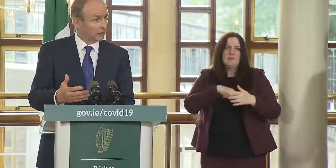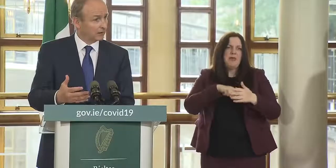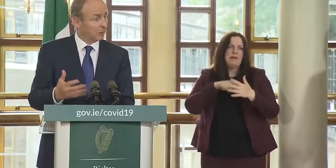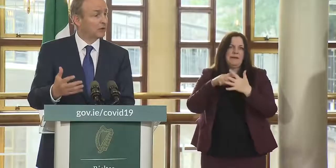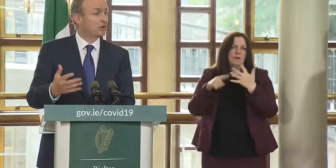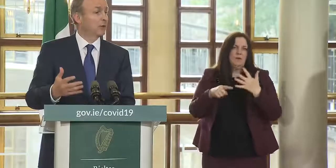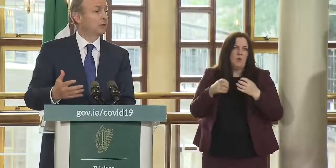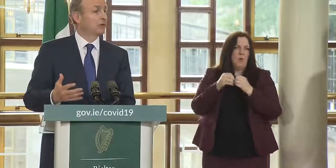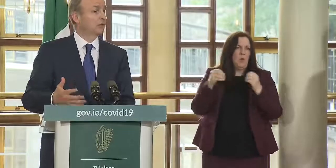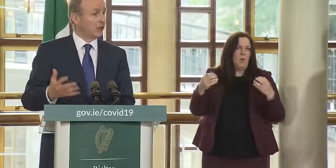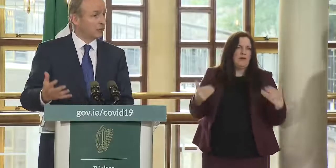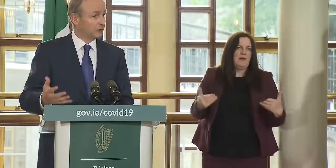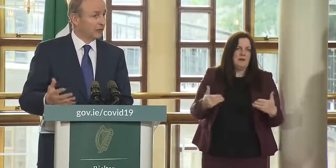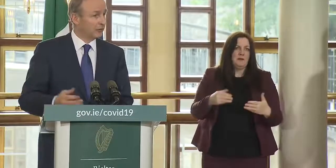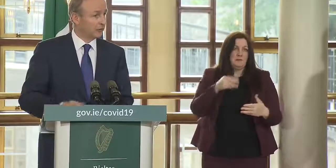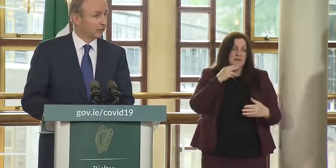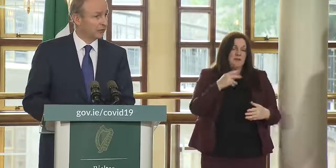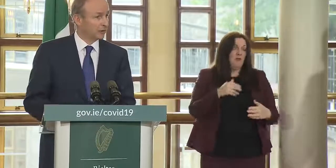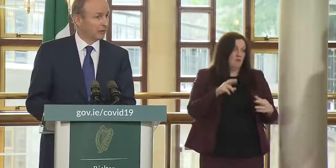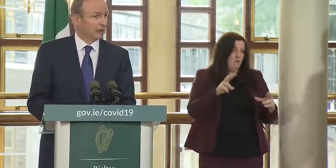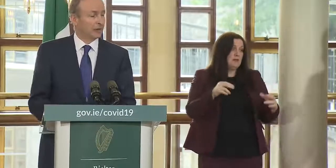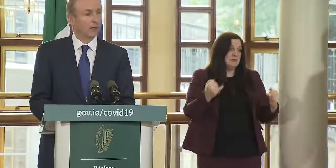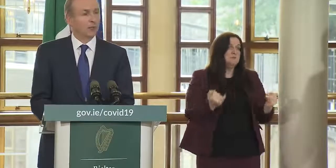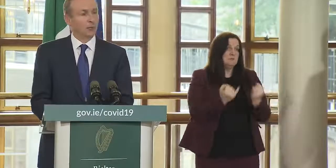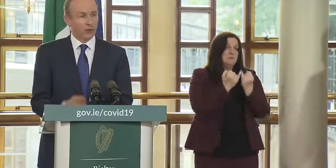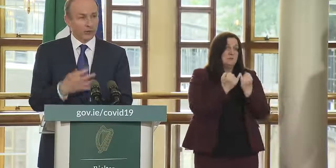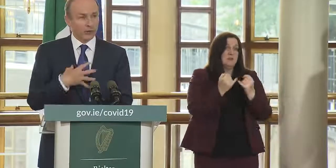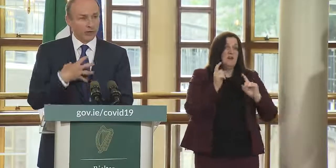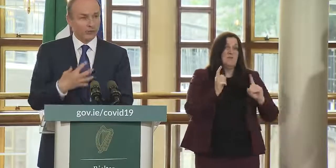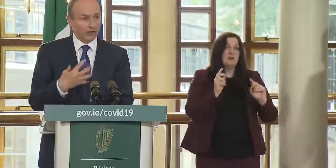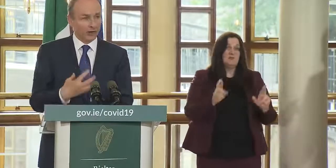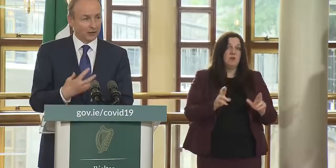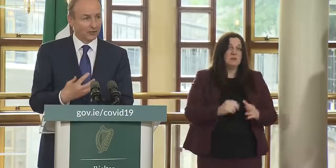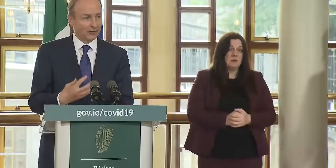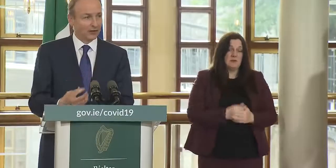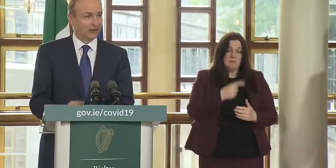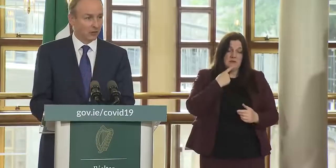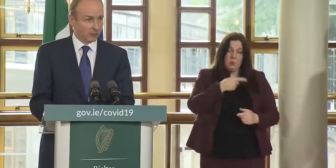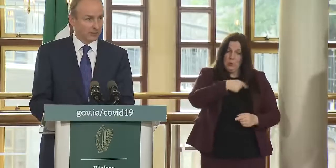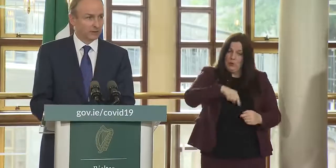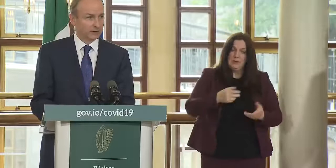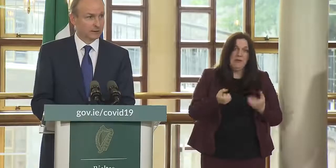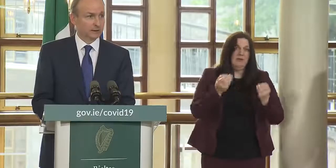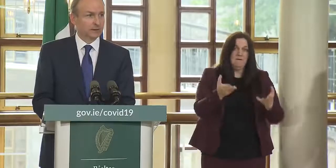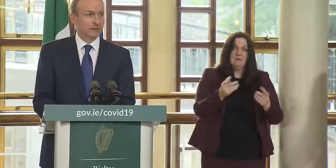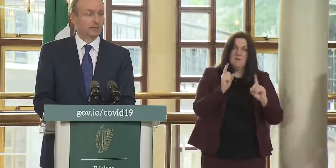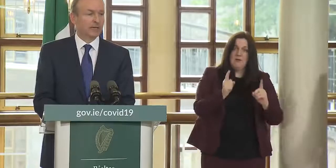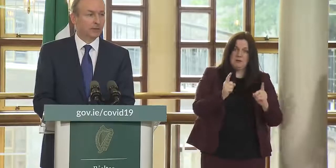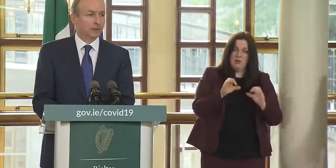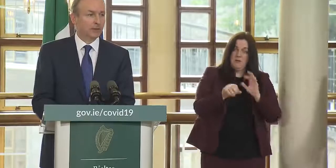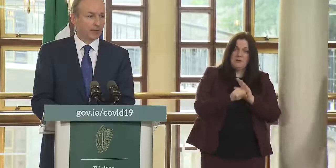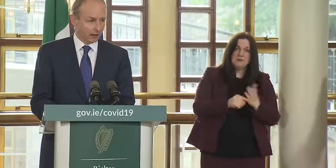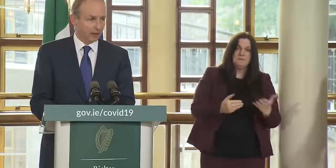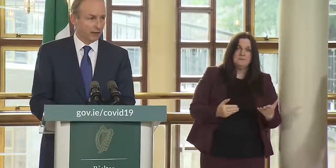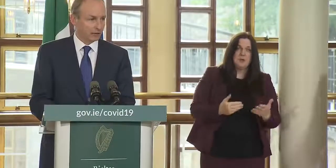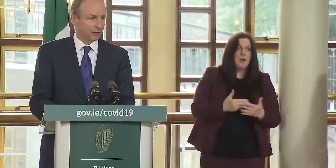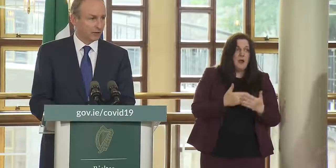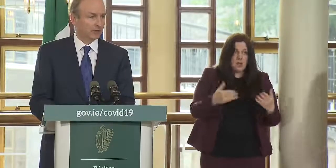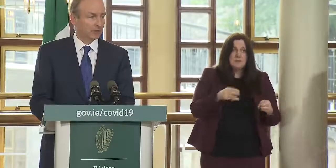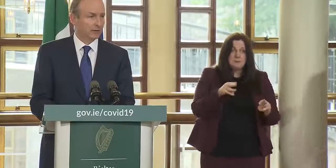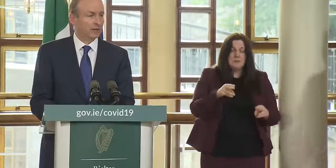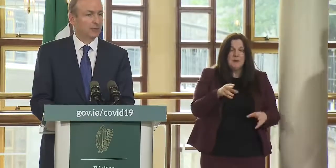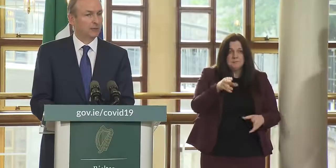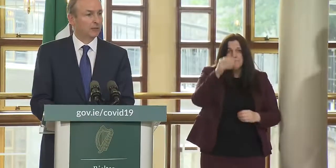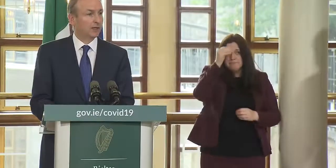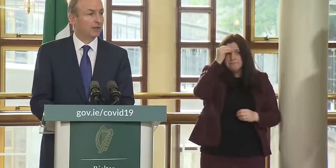it's sorry but it's contrary to the advice uh but we we're giving advice as a government many people pay heed to that